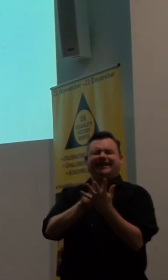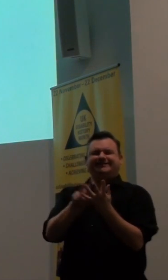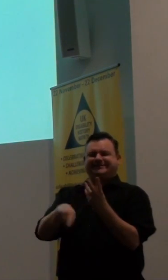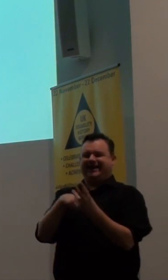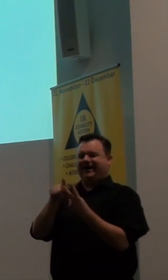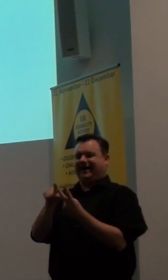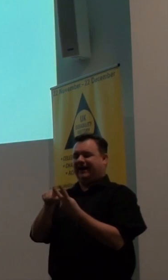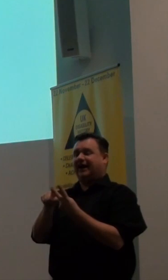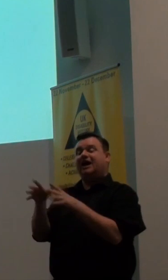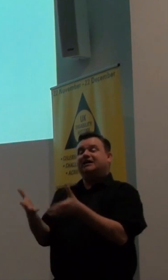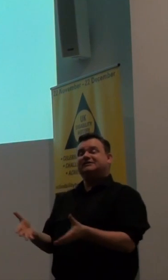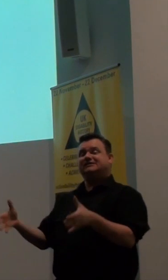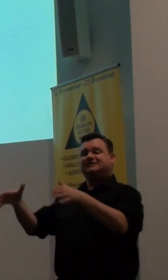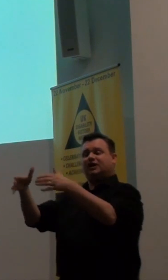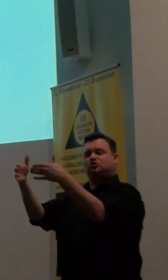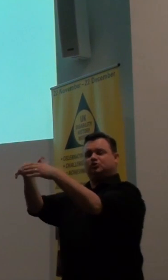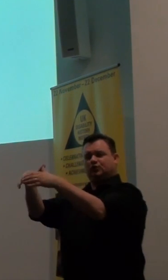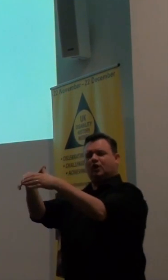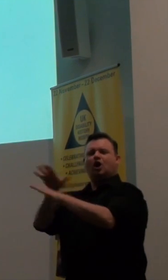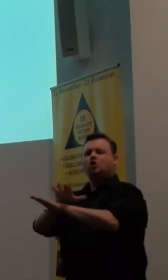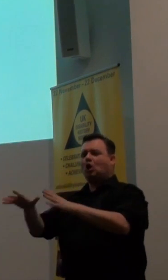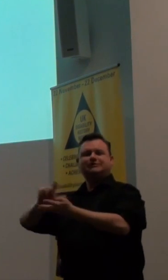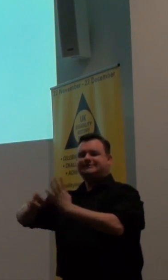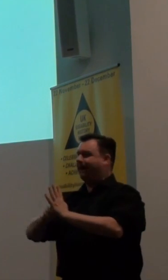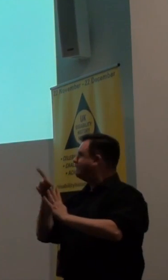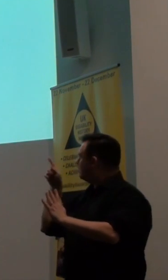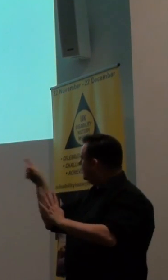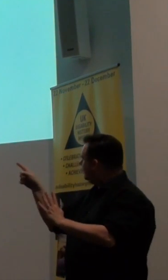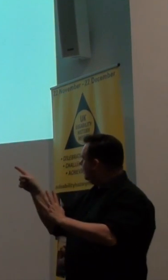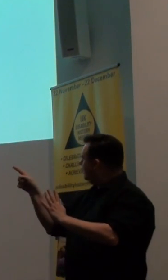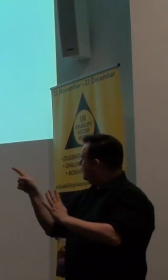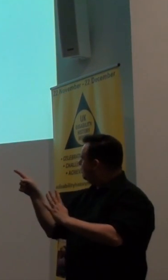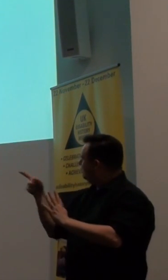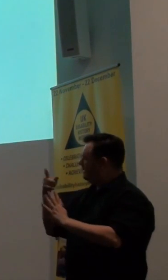A statue there who's not really meant to be disabled, he's just disabled by age.